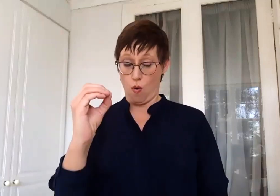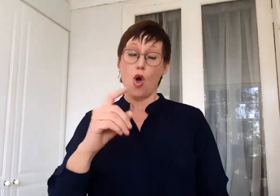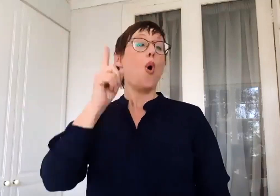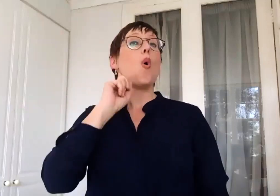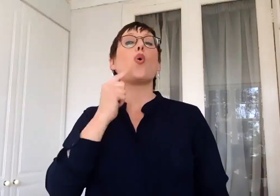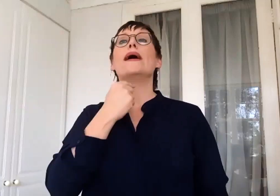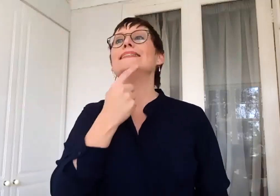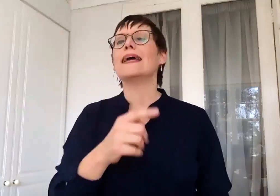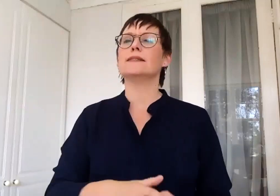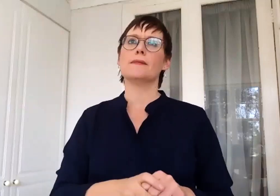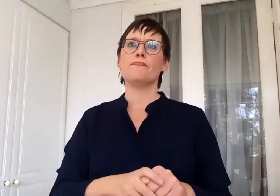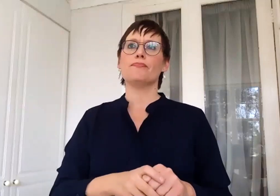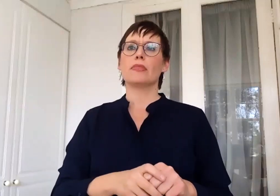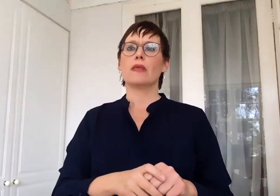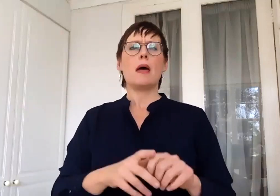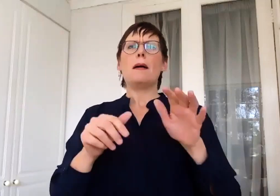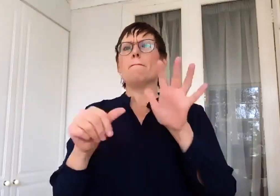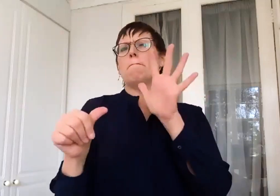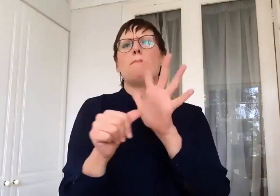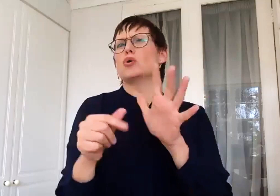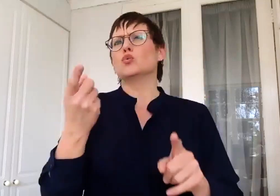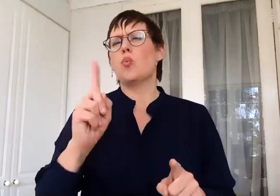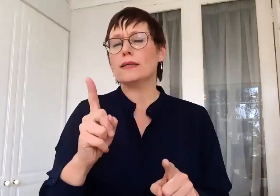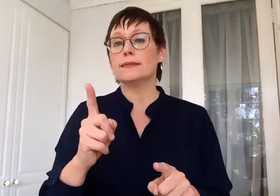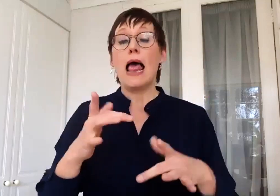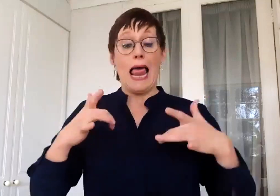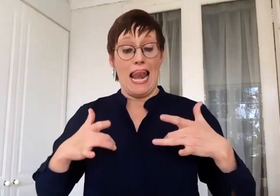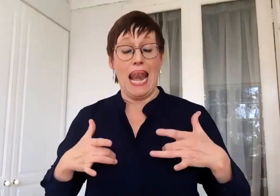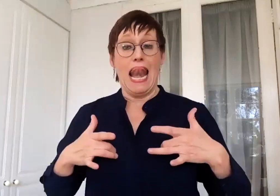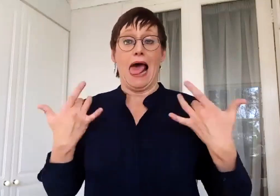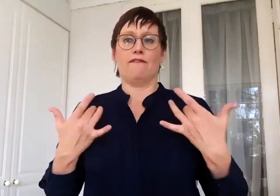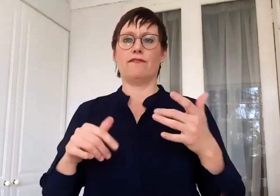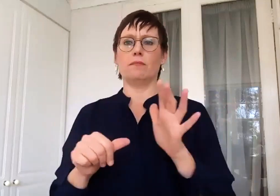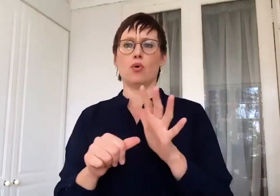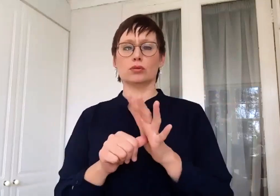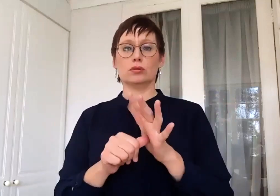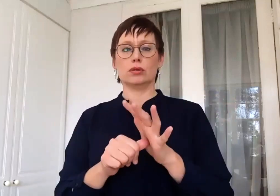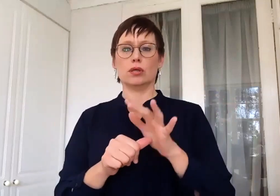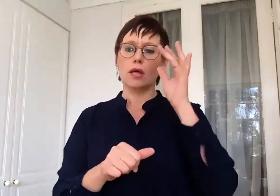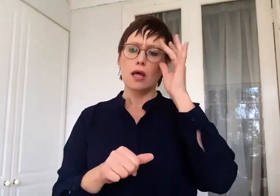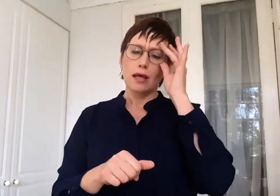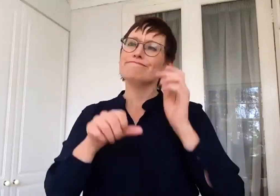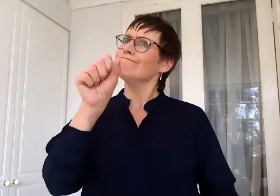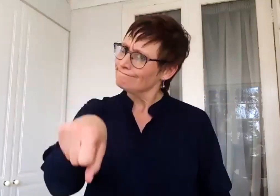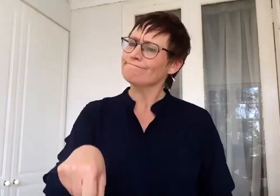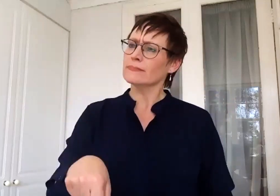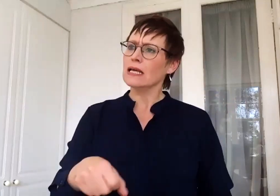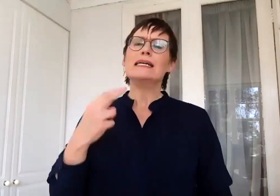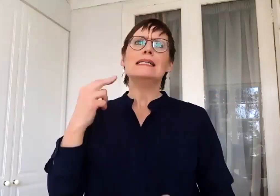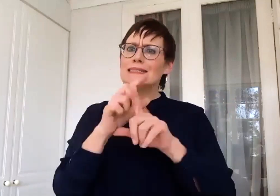about, you know, is it detrimental to life? Does it impact on life and death? And you're right, this is a human rights issue and it impacts